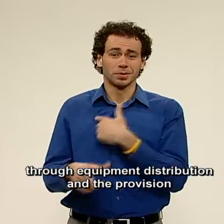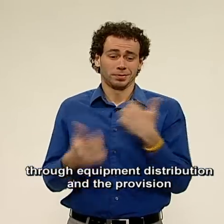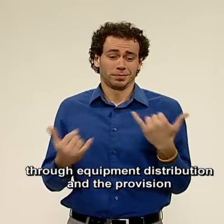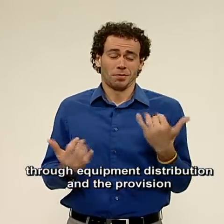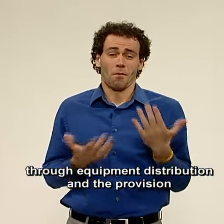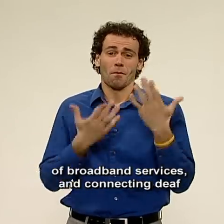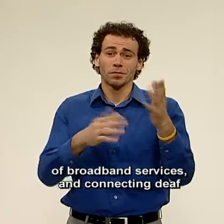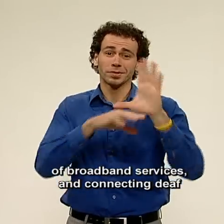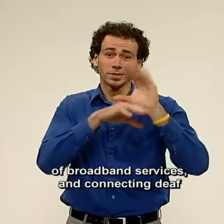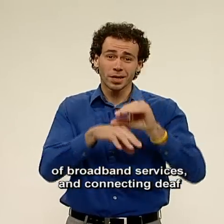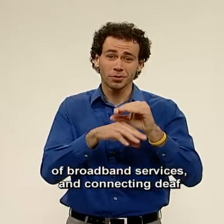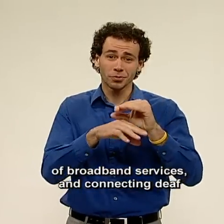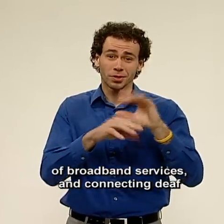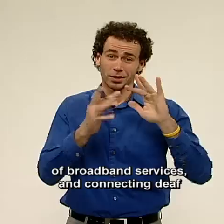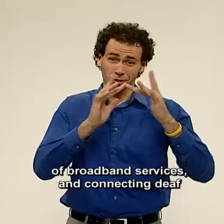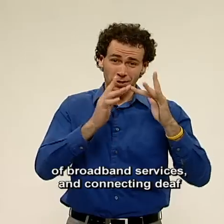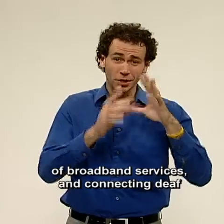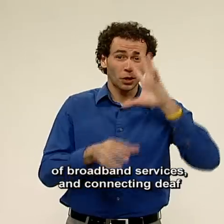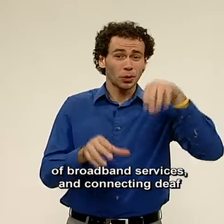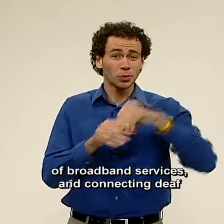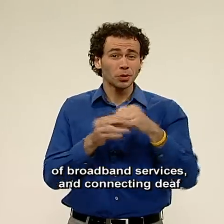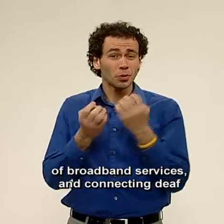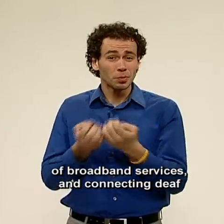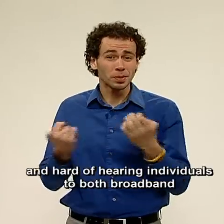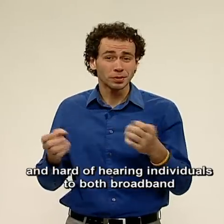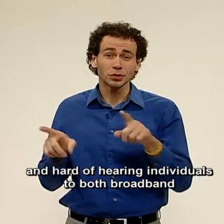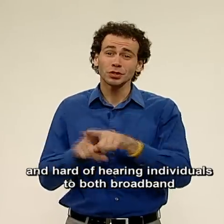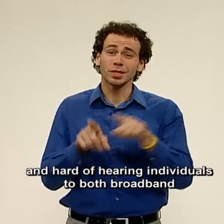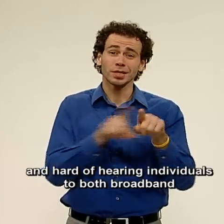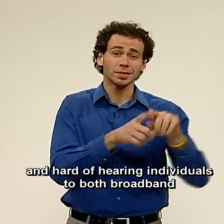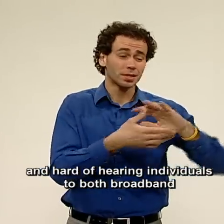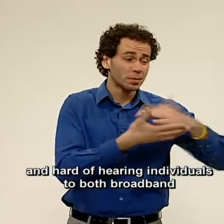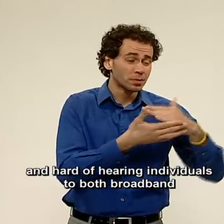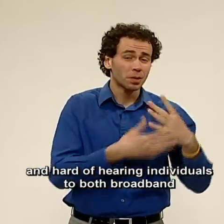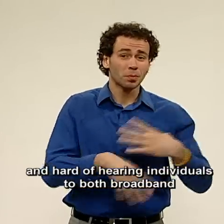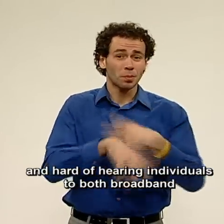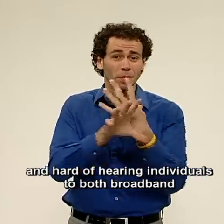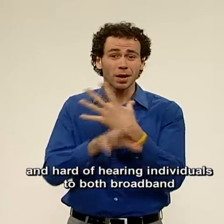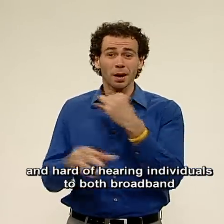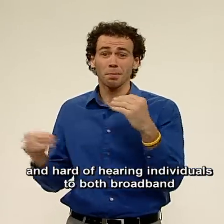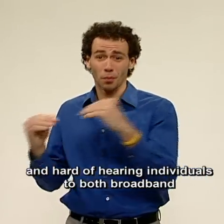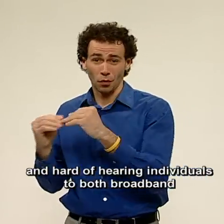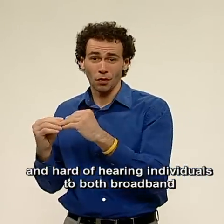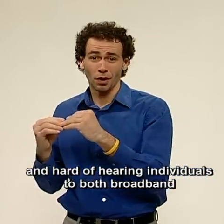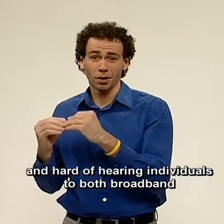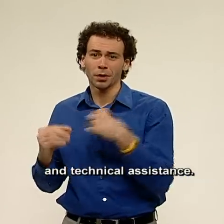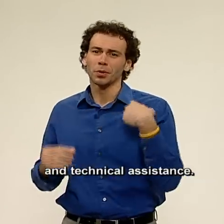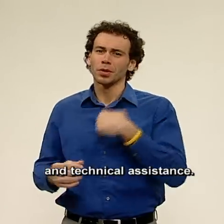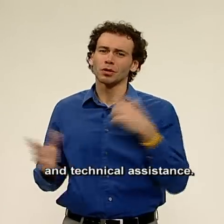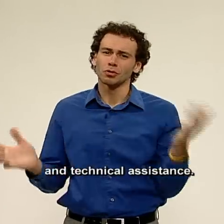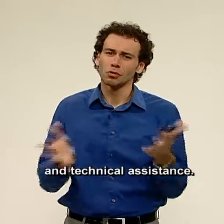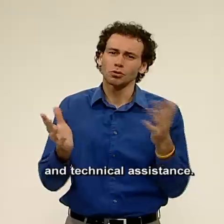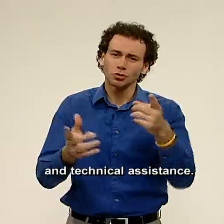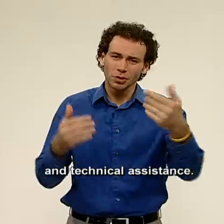and the provision of broadband services, and connecting deaf and hard of hearing individuals to both broadband and technical assistance.